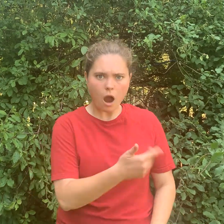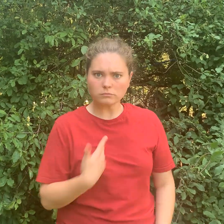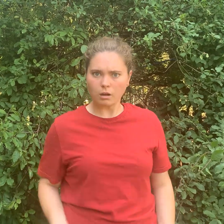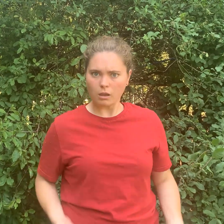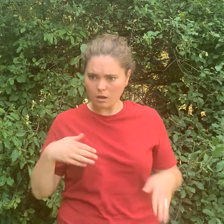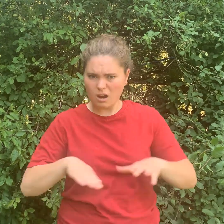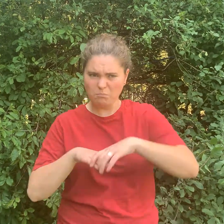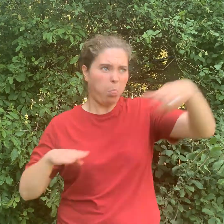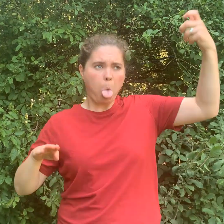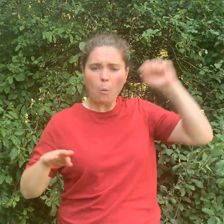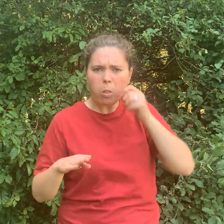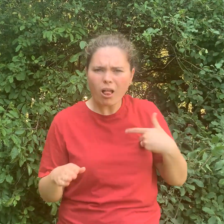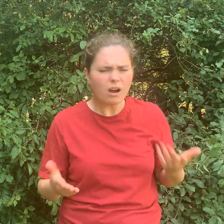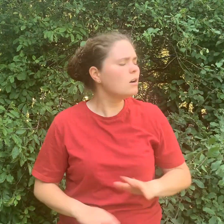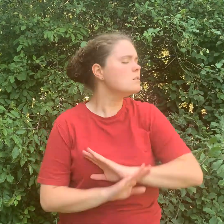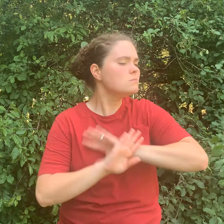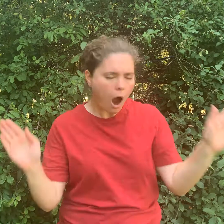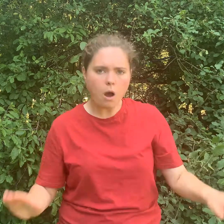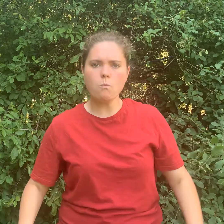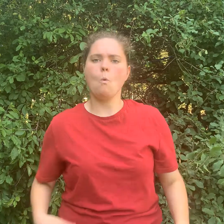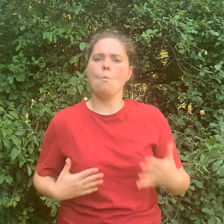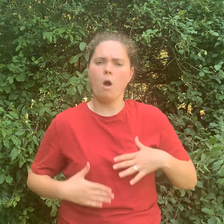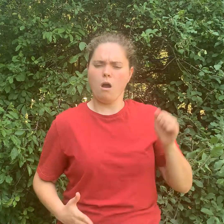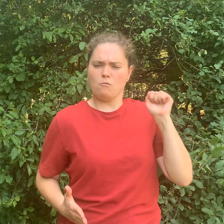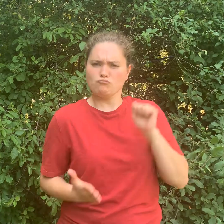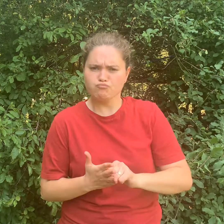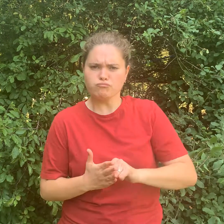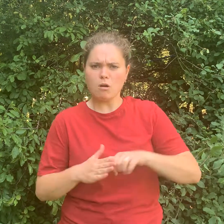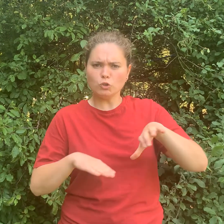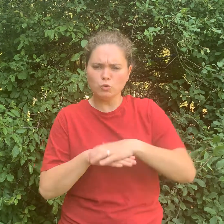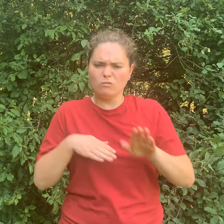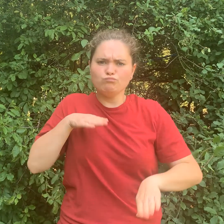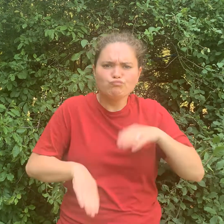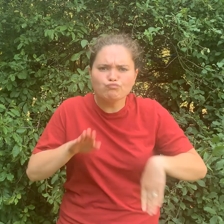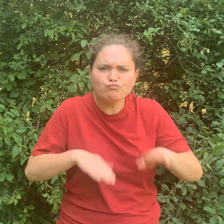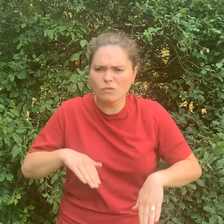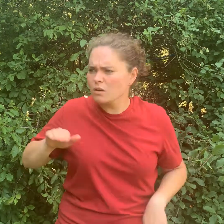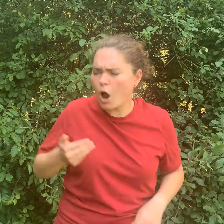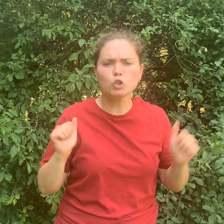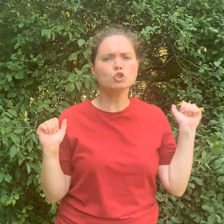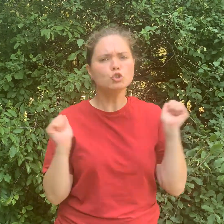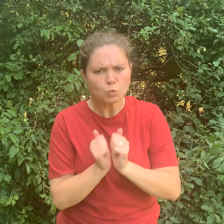beautiful. Not suitable for me because I work outside. So I need some sturdy boots.